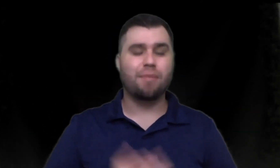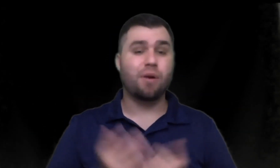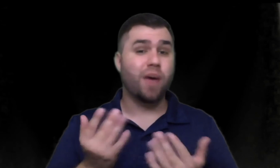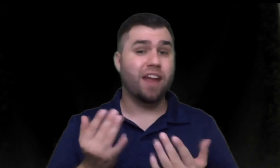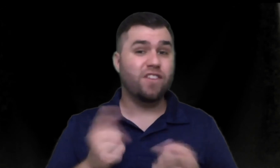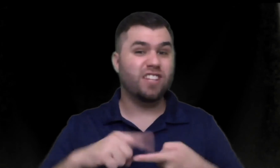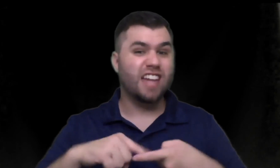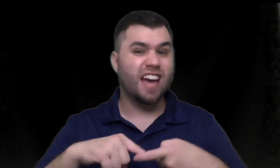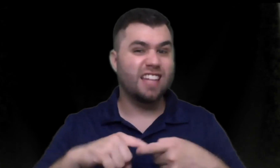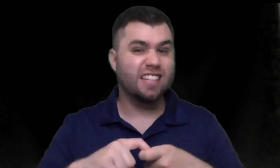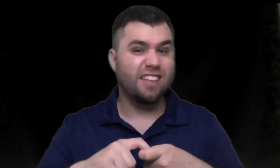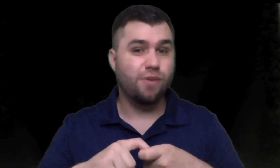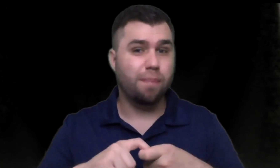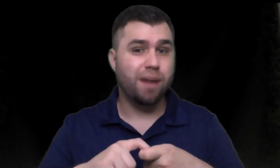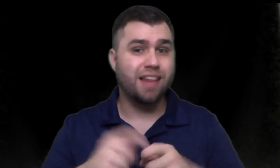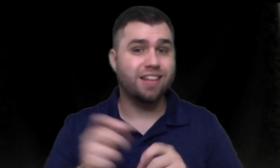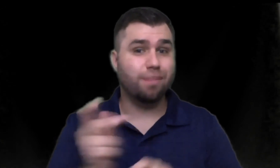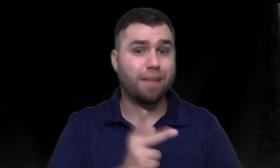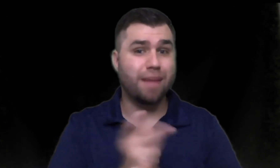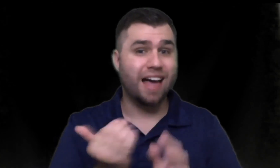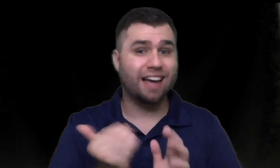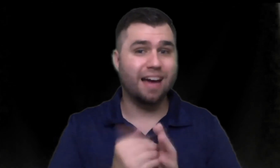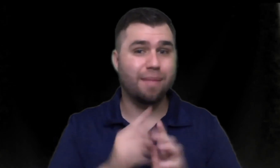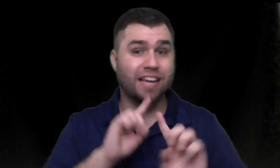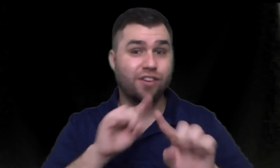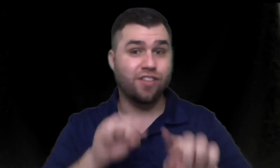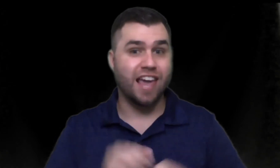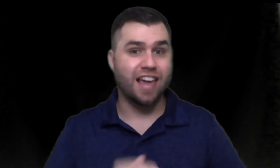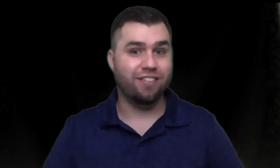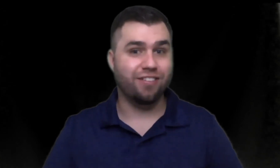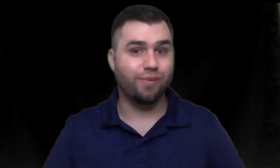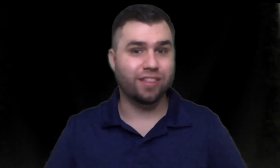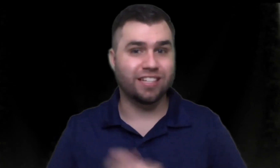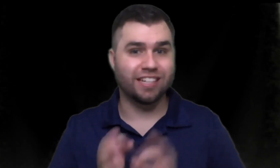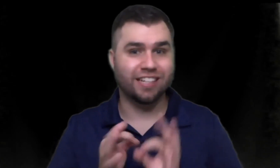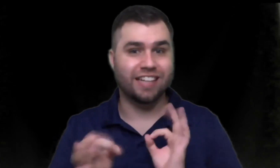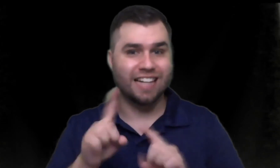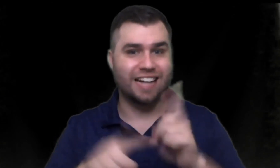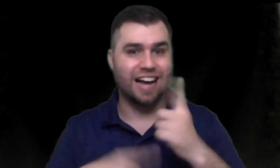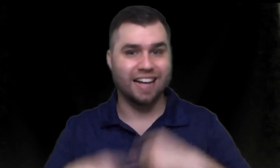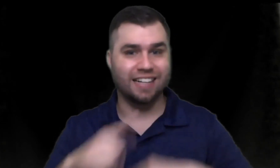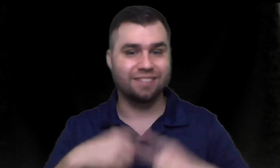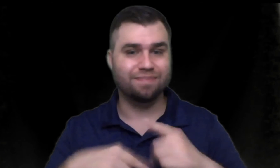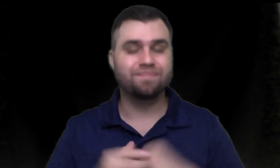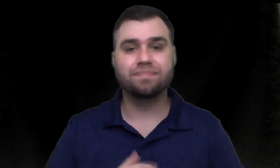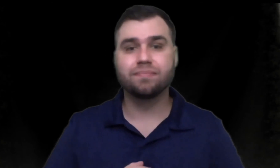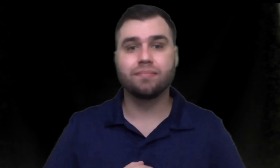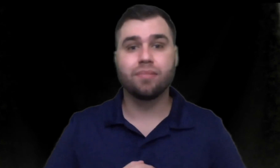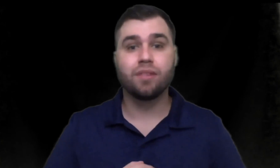I'm going to wait a few seconds see if you want to pause and play back I'm going to give you the answer of what the sentence I find